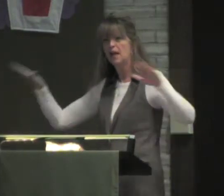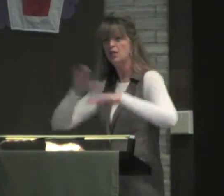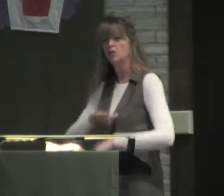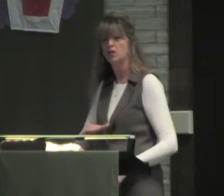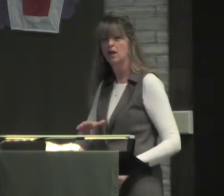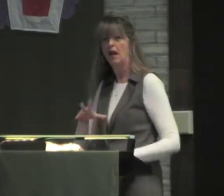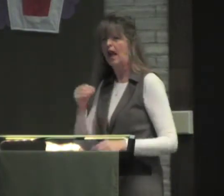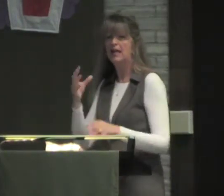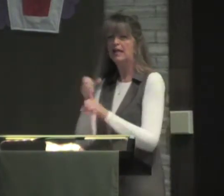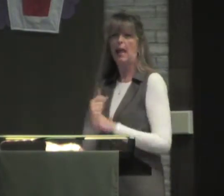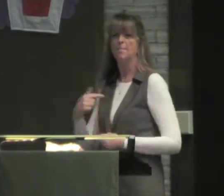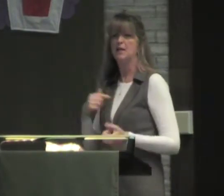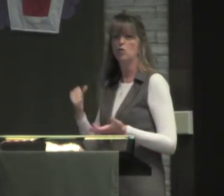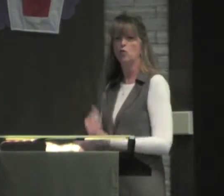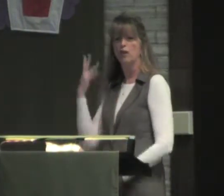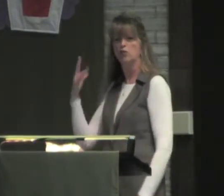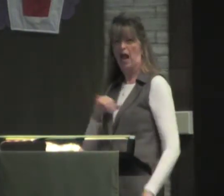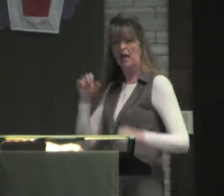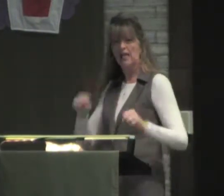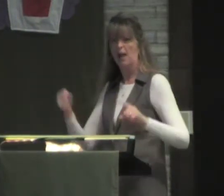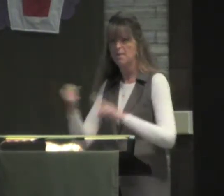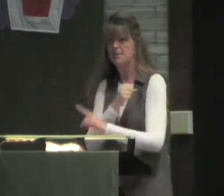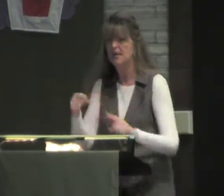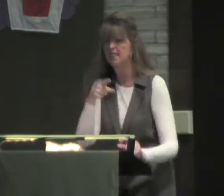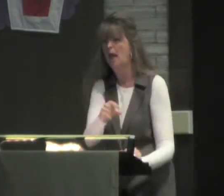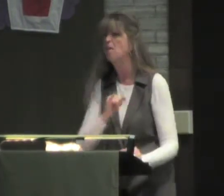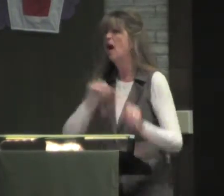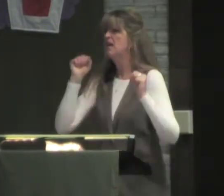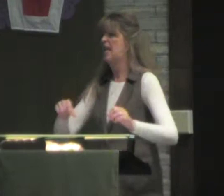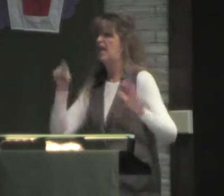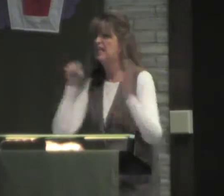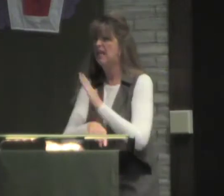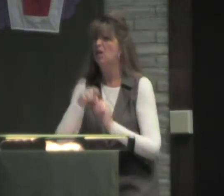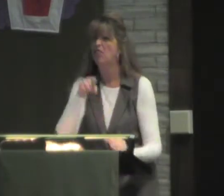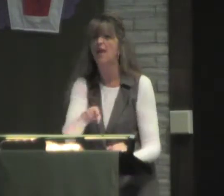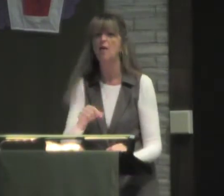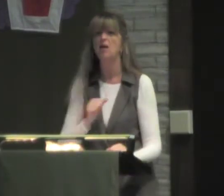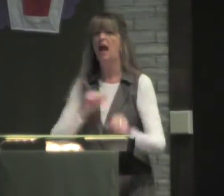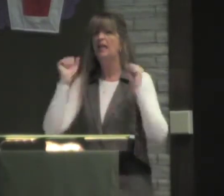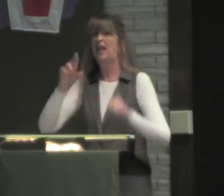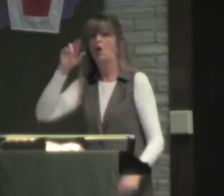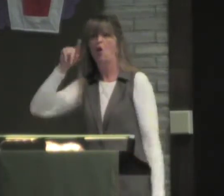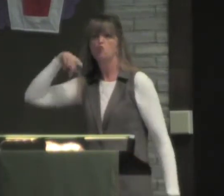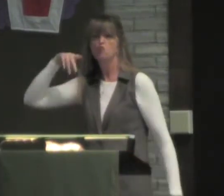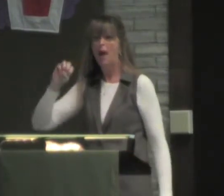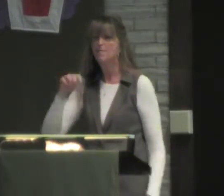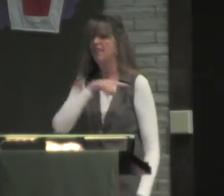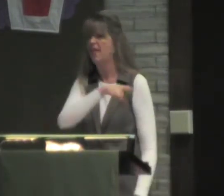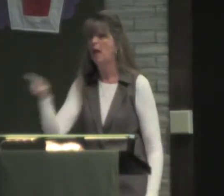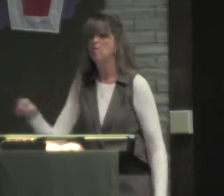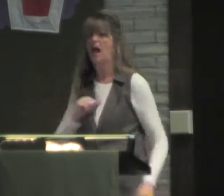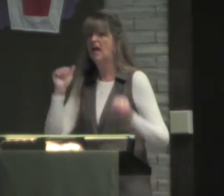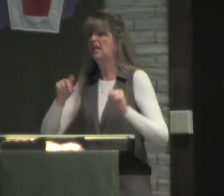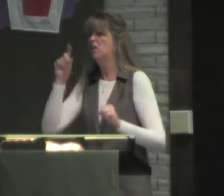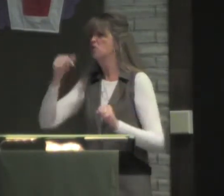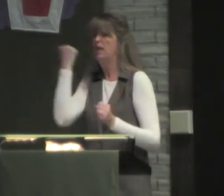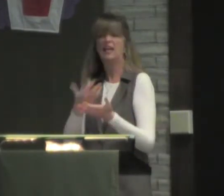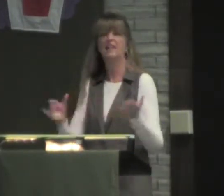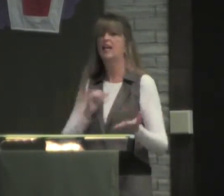on my plantation. And I can be rich. I can beat them. I can kill them. I can rape them. I